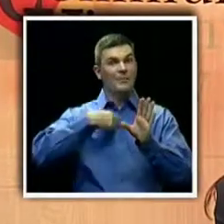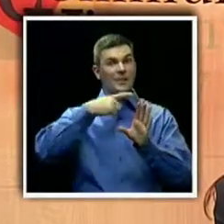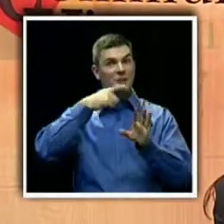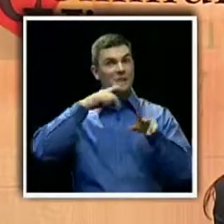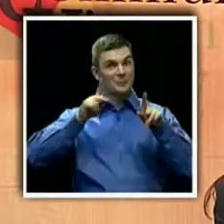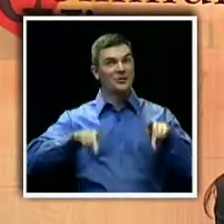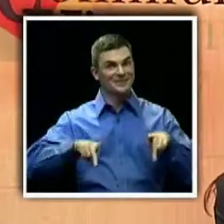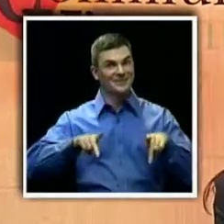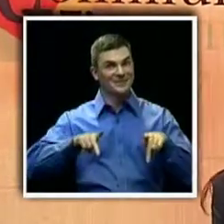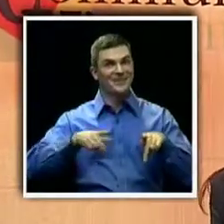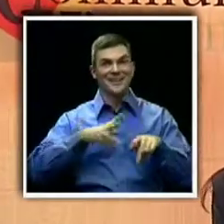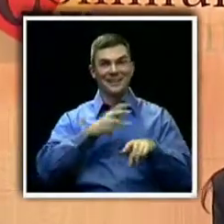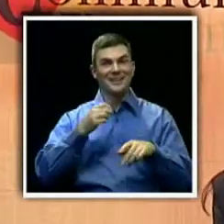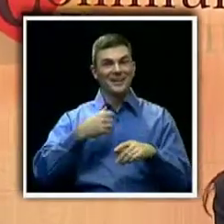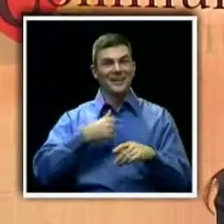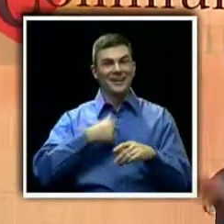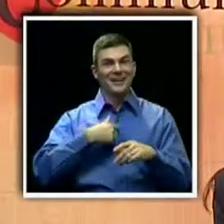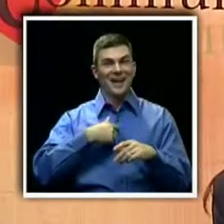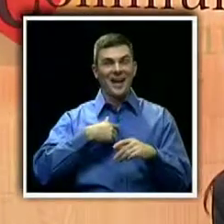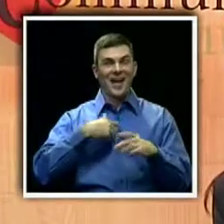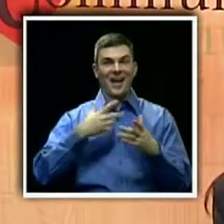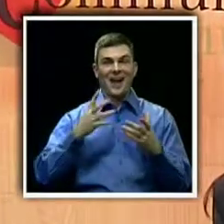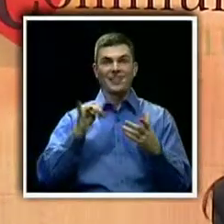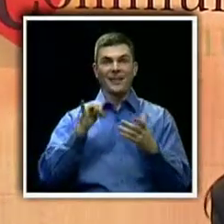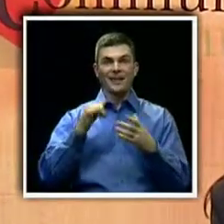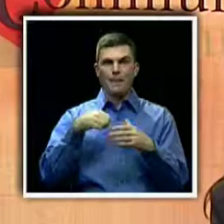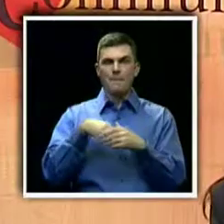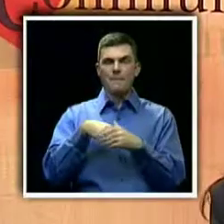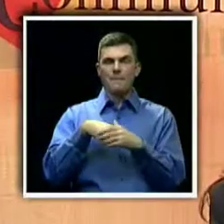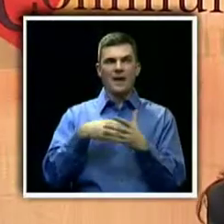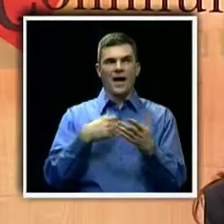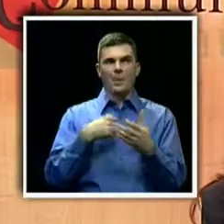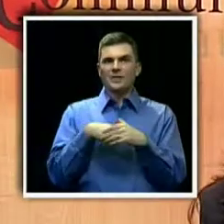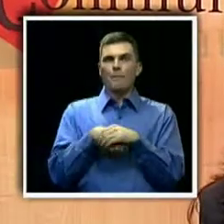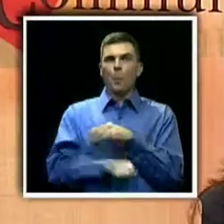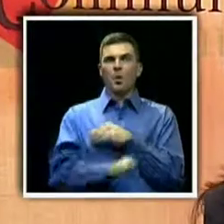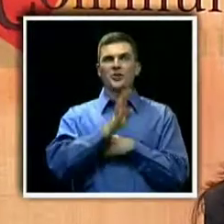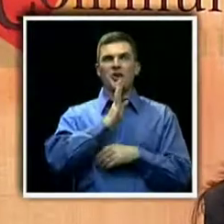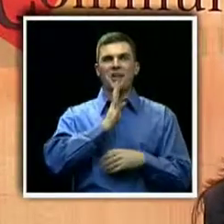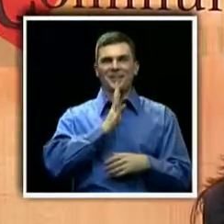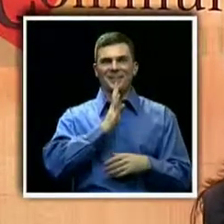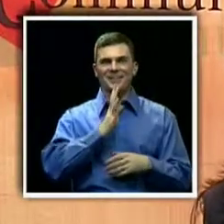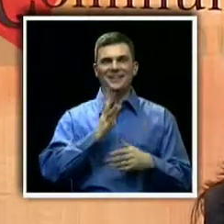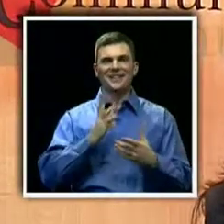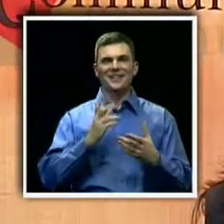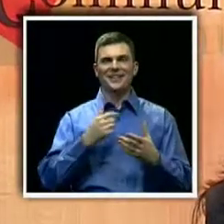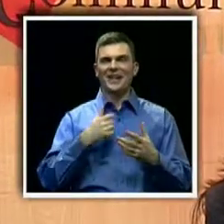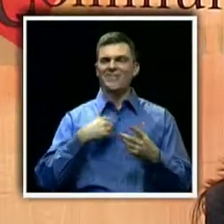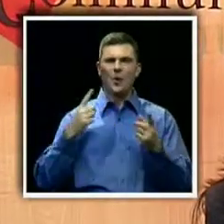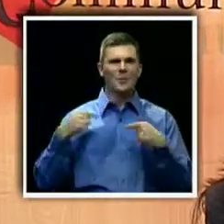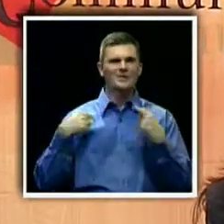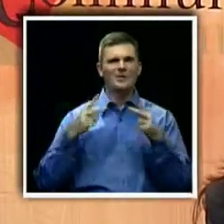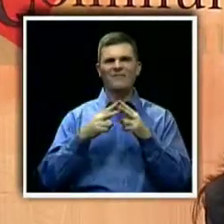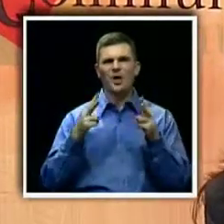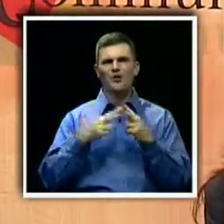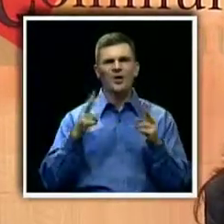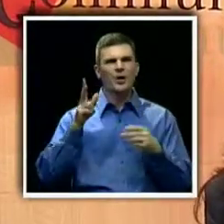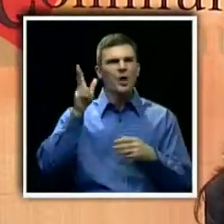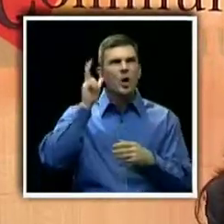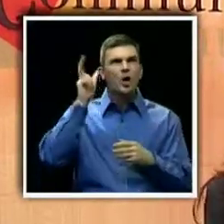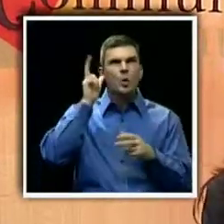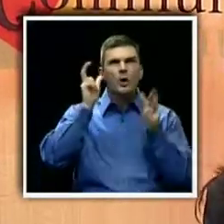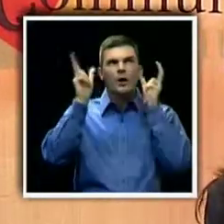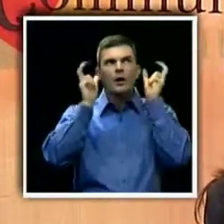I came out of the womb, basically, talking and hearing. And I've always been very auditory. And for